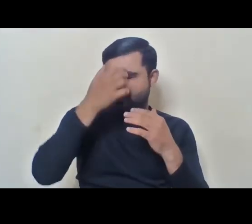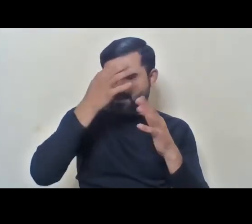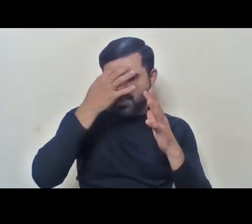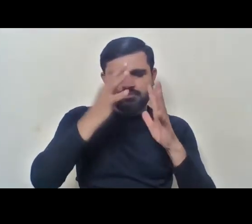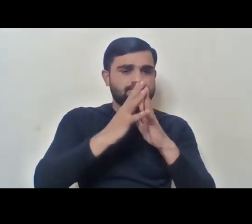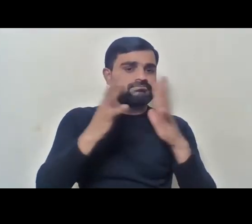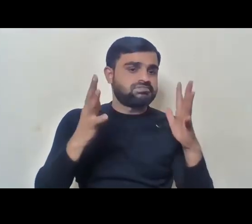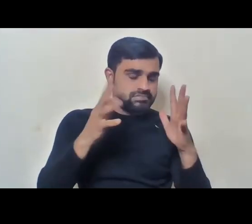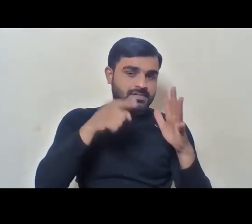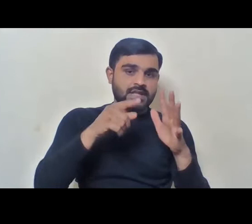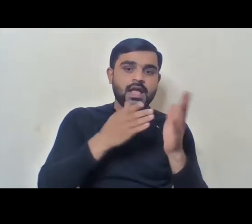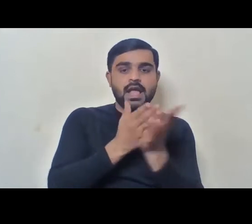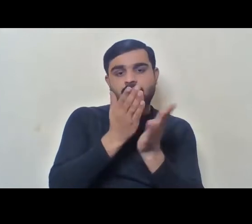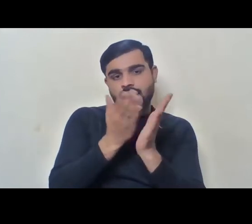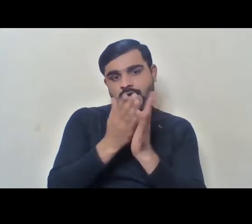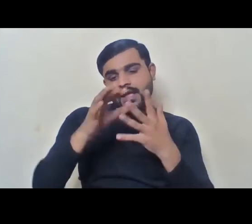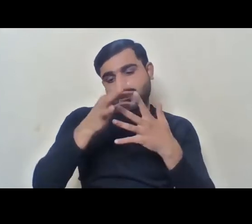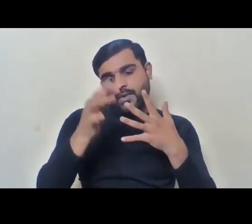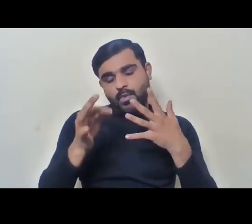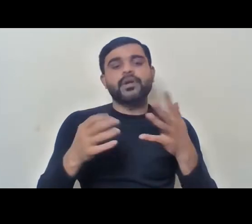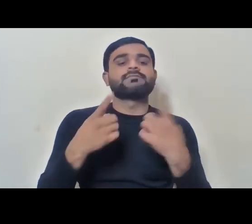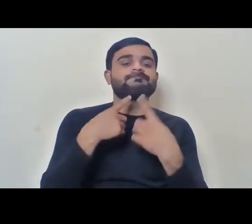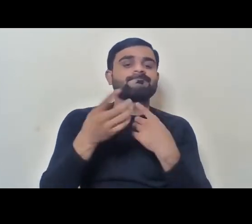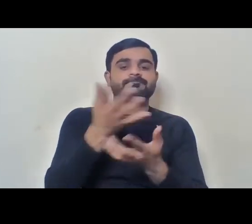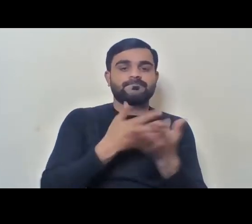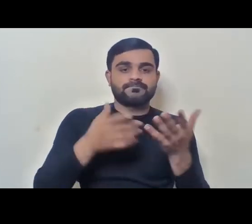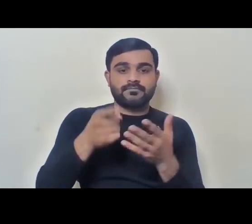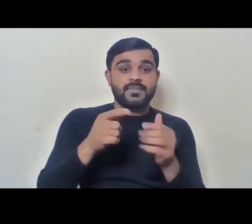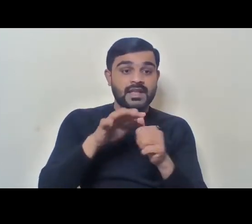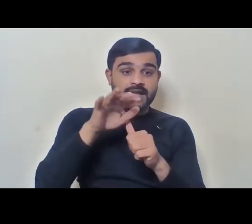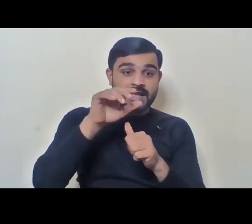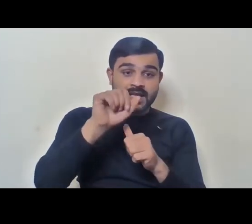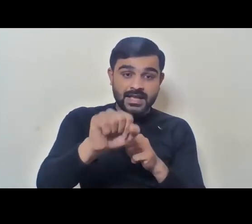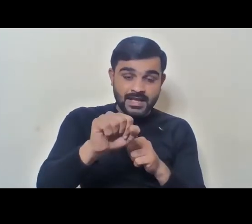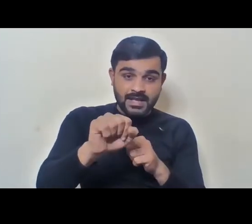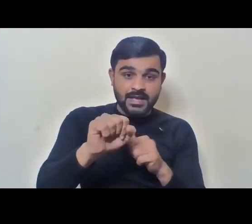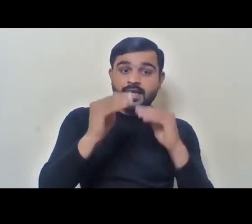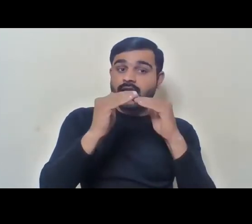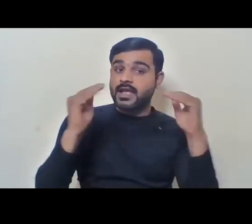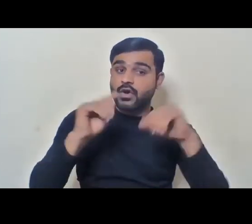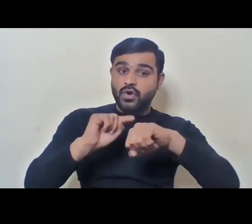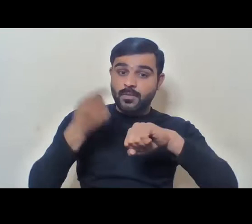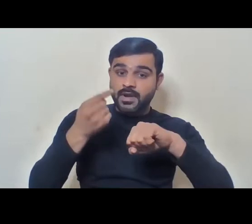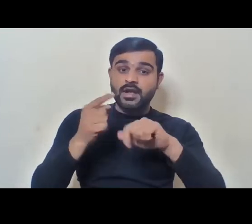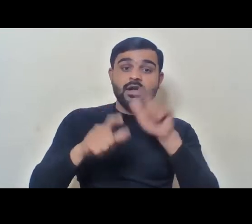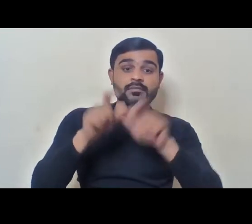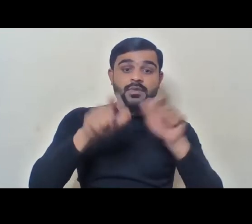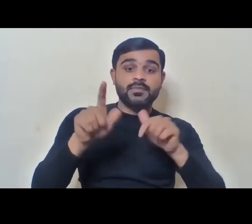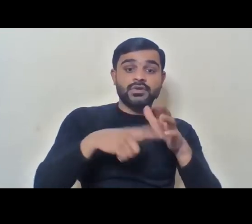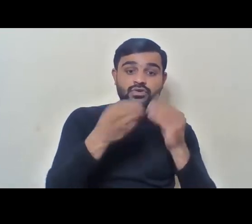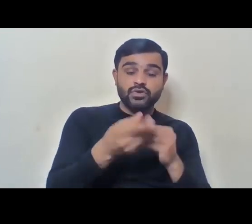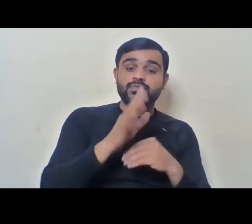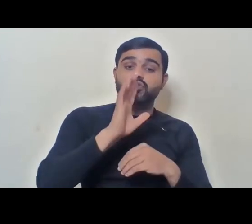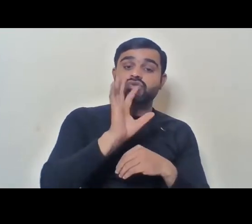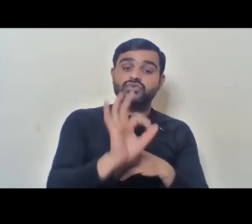because, you know, access and equal opportunity in public employment is actually